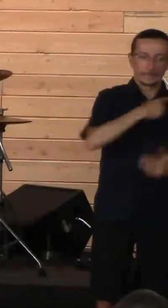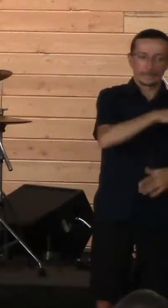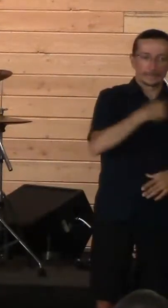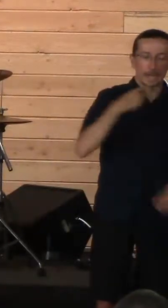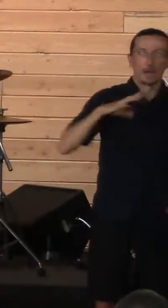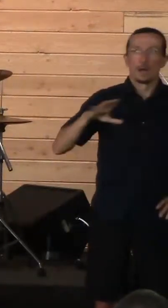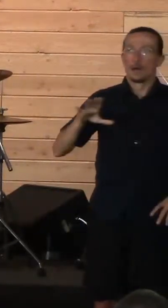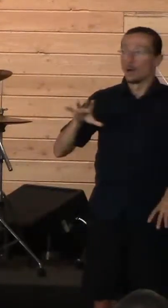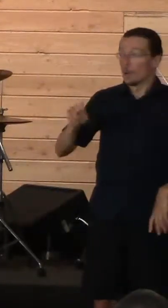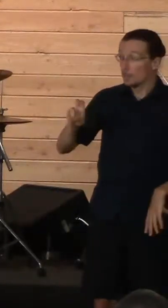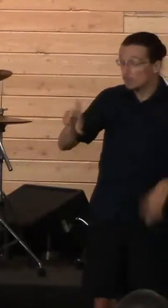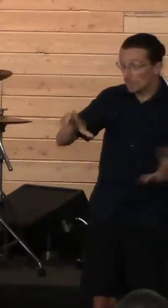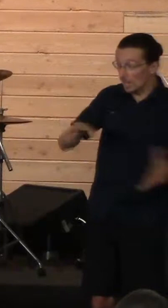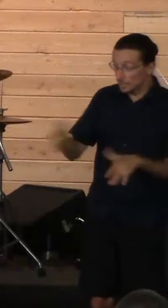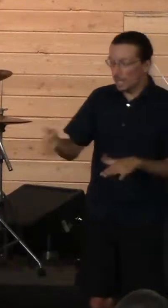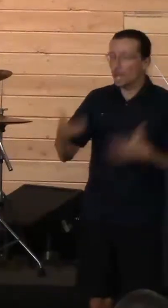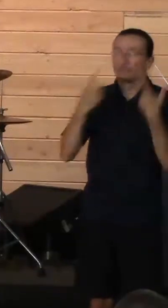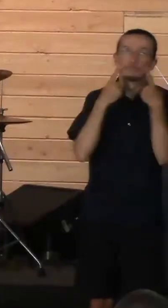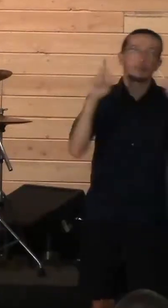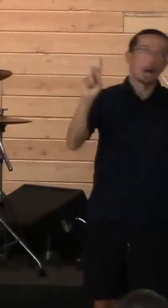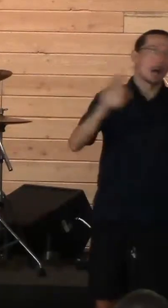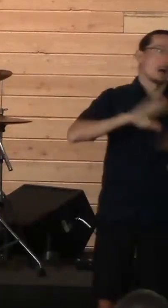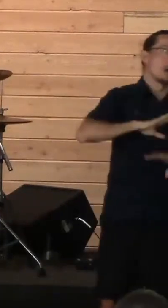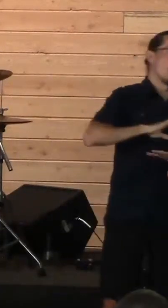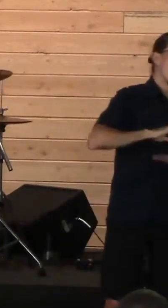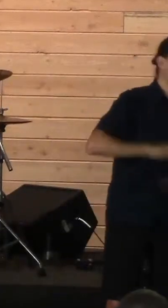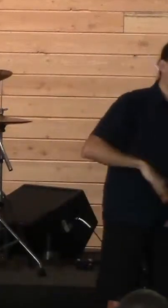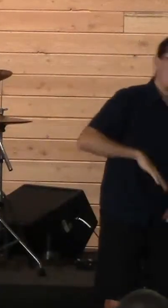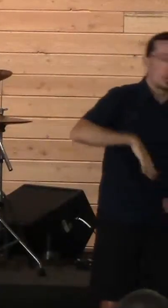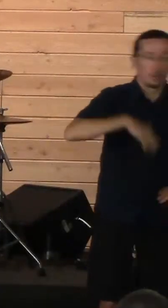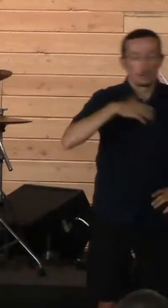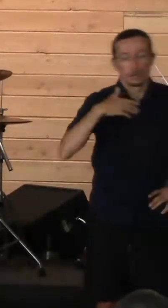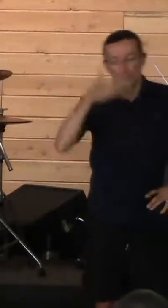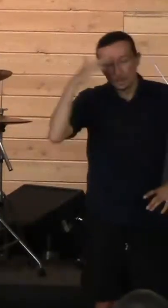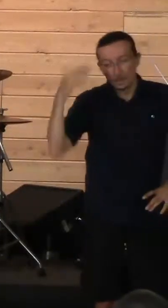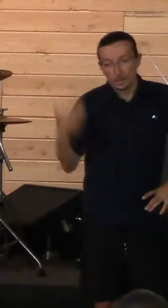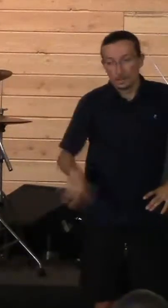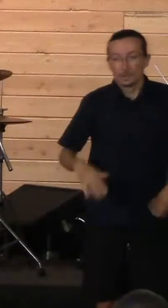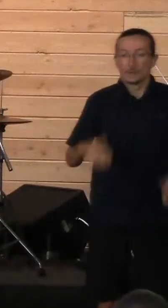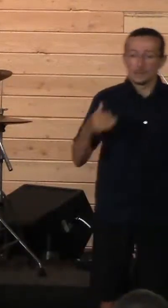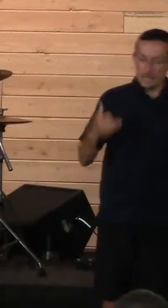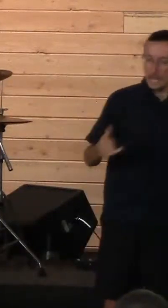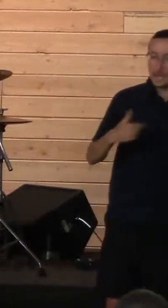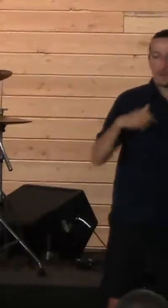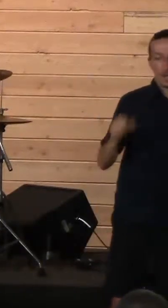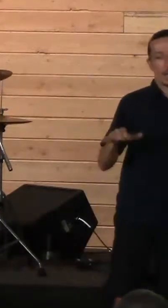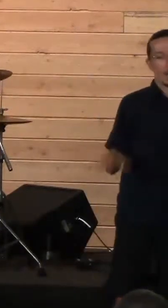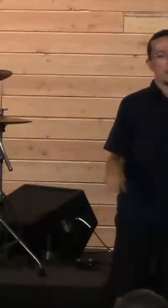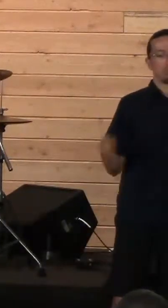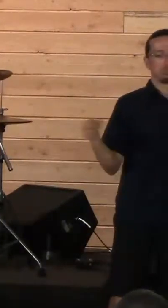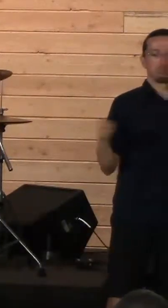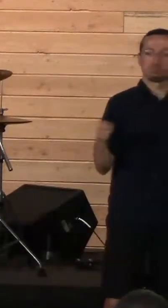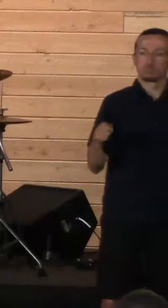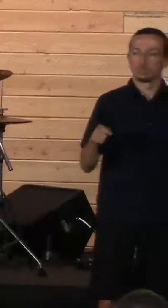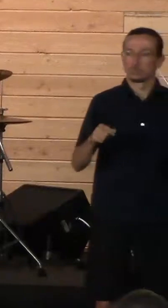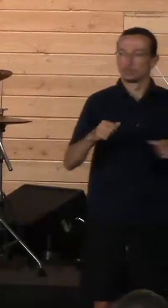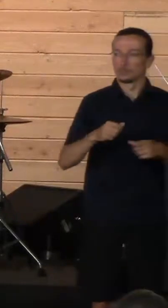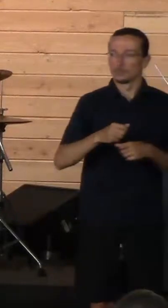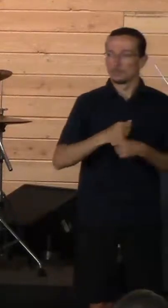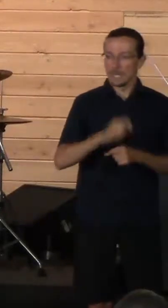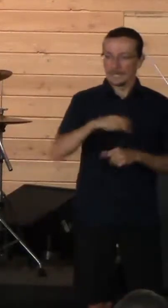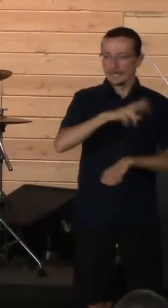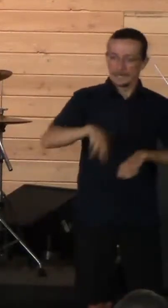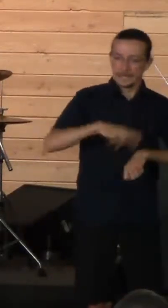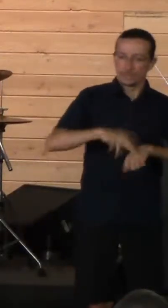finally, this guy is gone, and now I can make this nation what it needs to be. But I